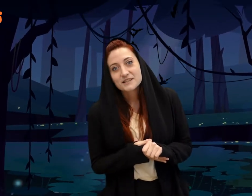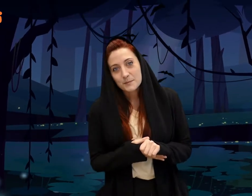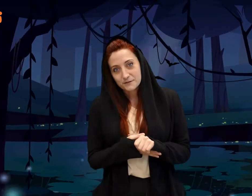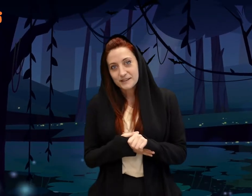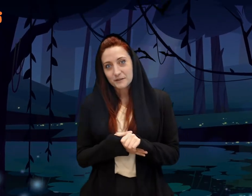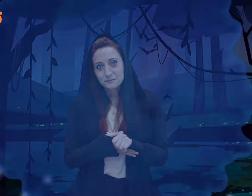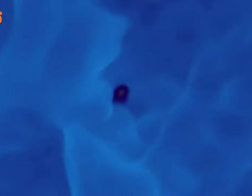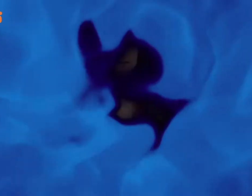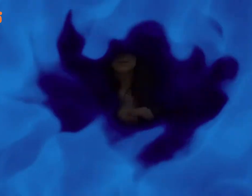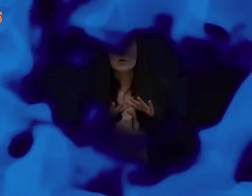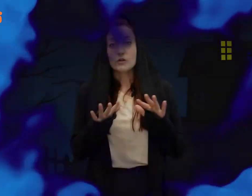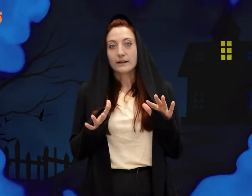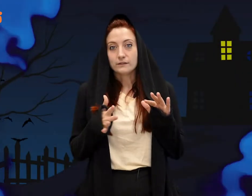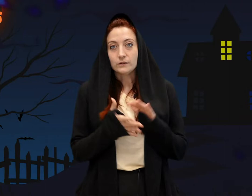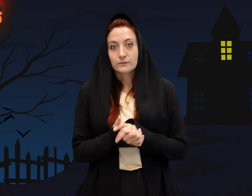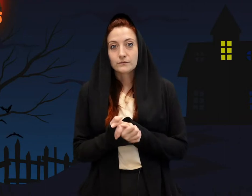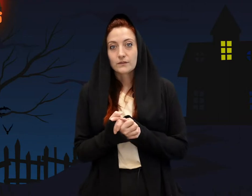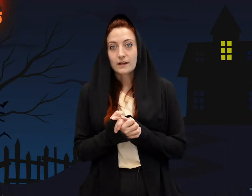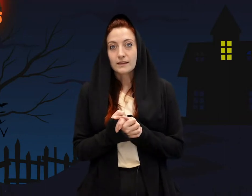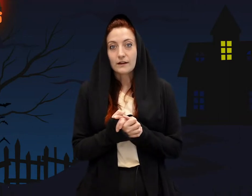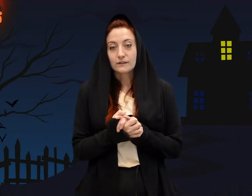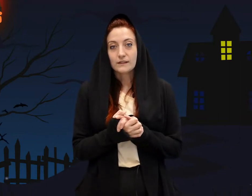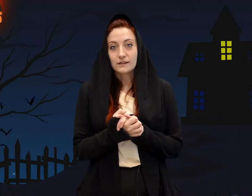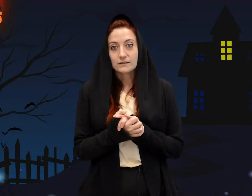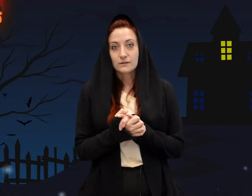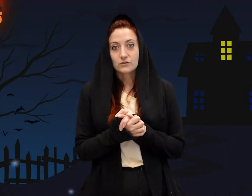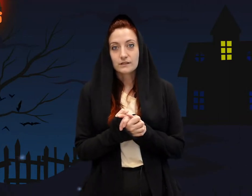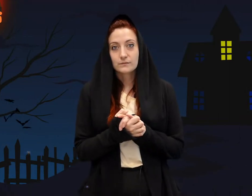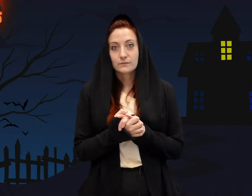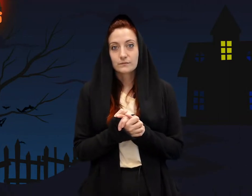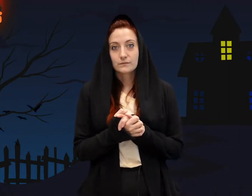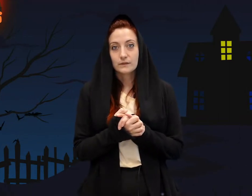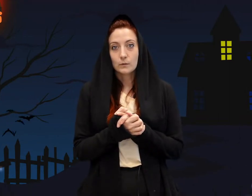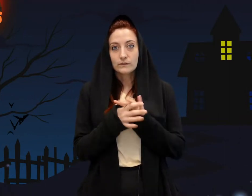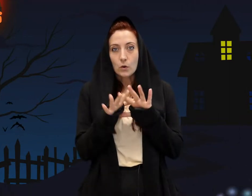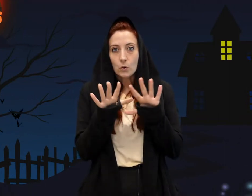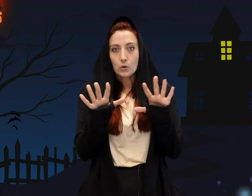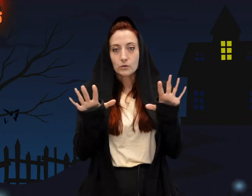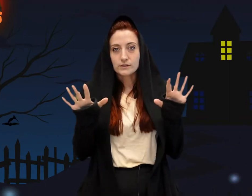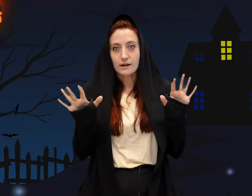It's time to find out. There were no lights on at the house at the end of the street. It was all dark.